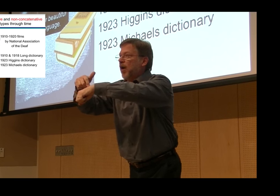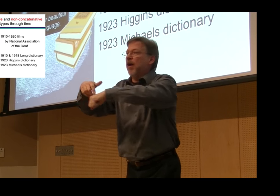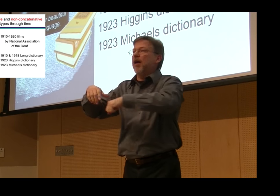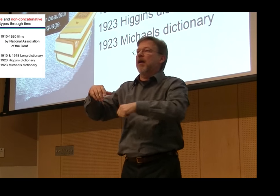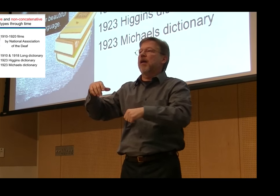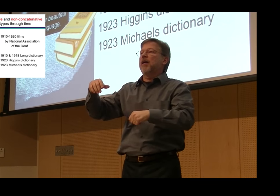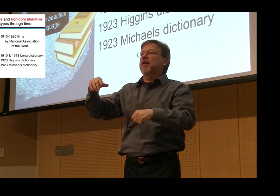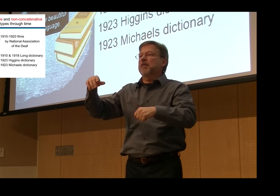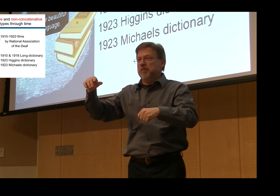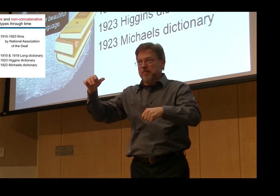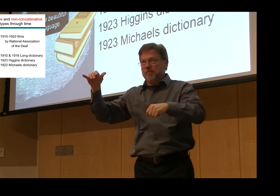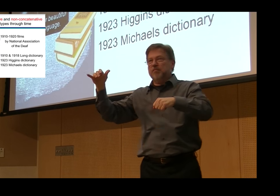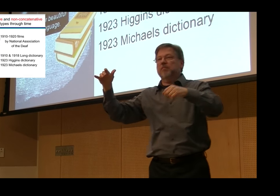to the production of the films.